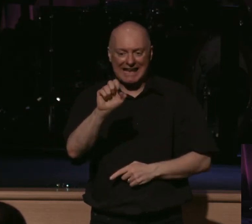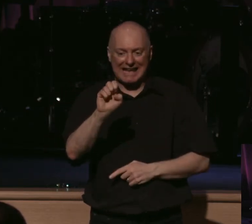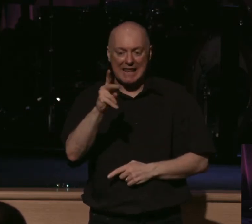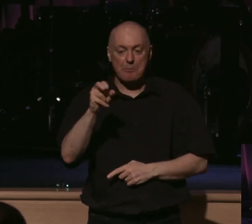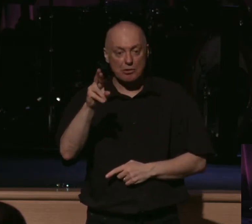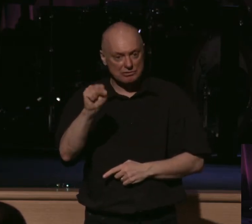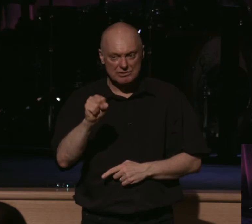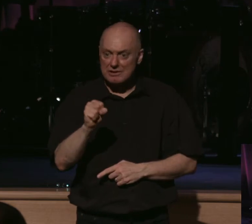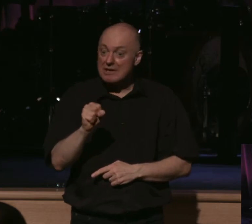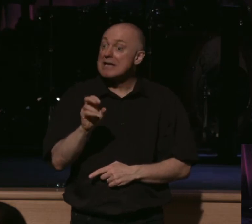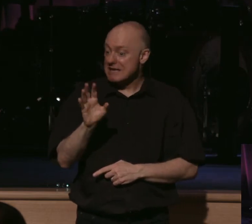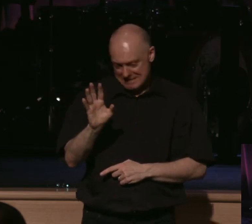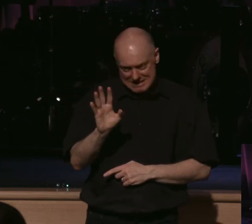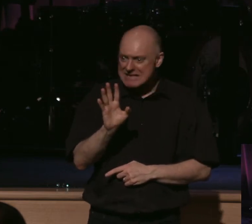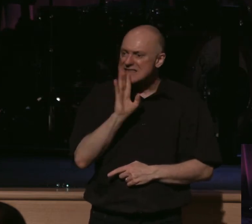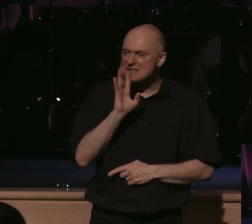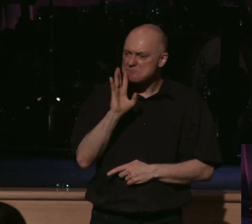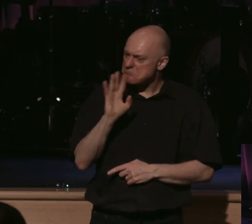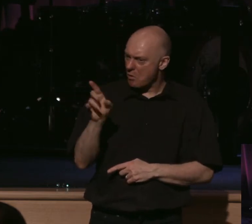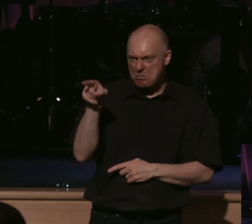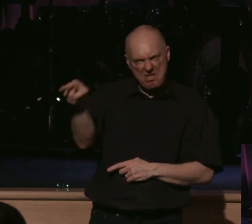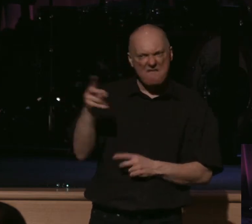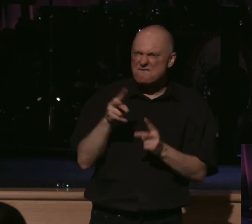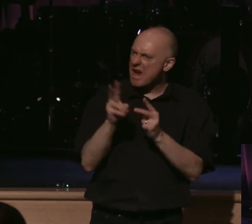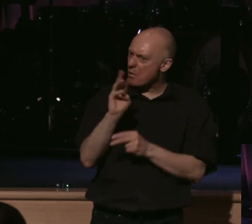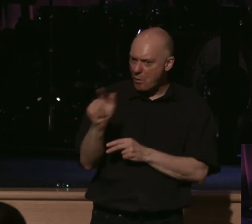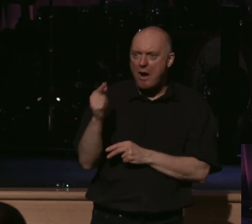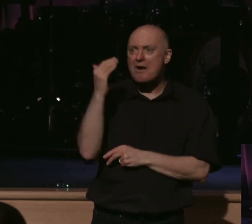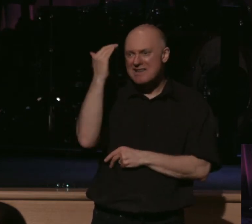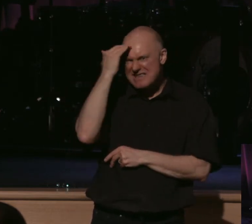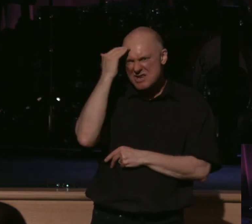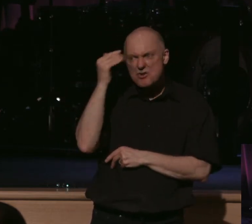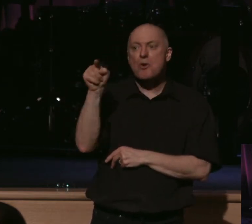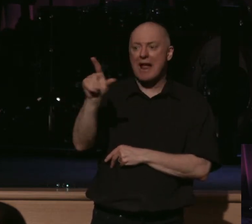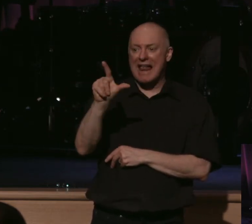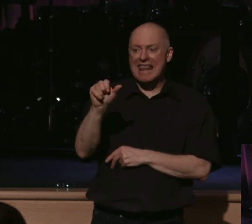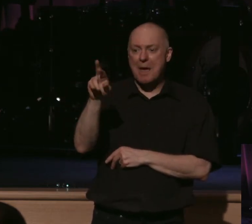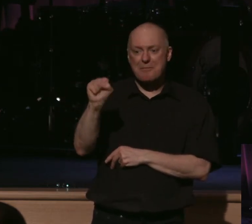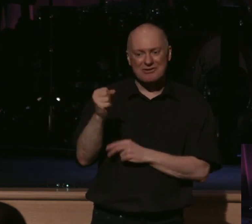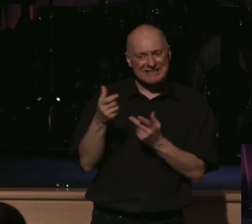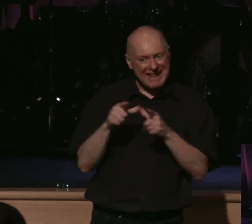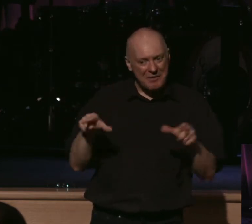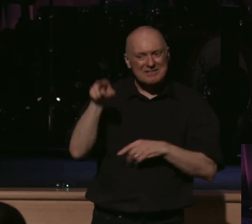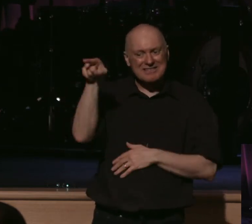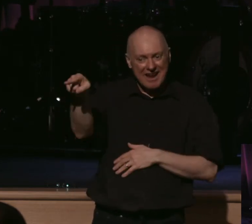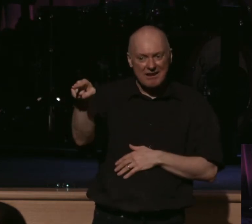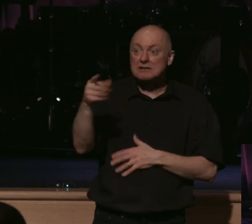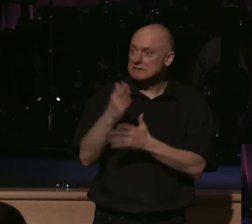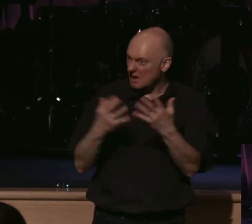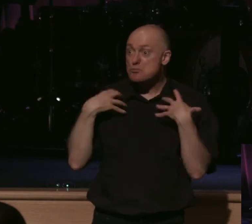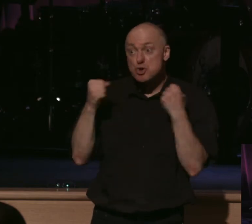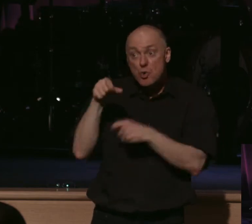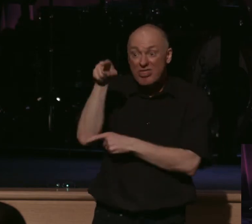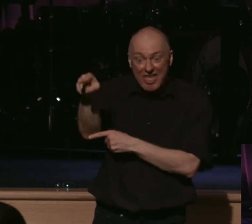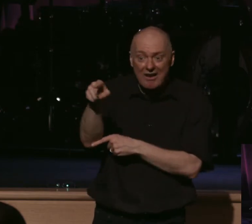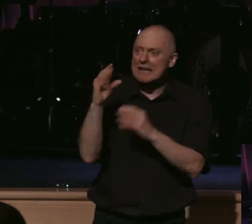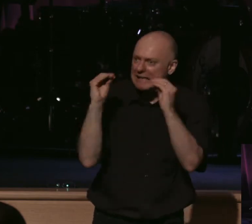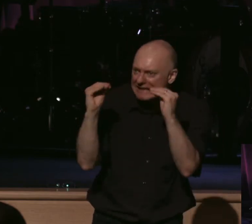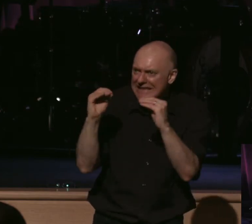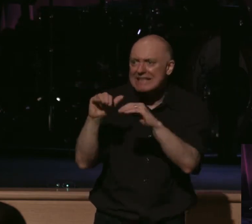fluent aurea, which was the local language, very well loved by the lepers there. He used to help and see some of them cured. He would teach them how to